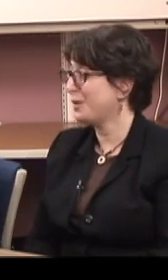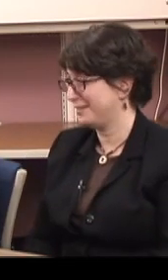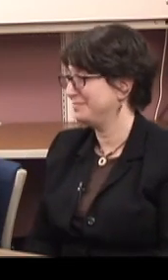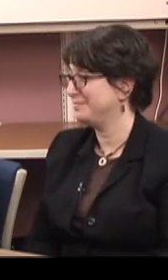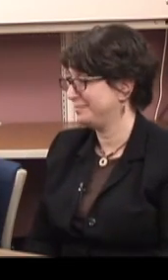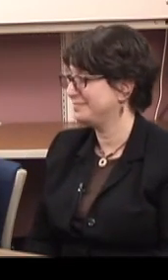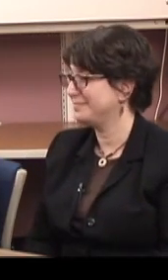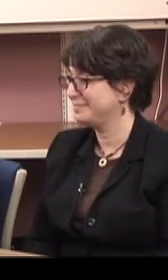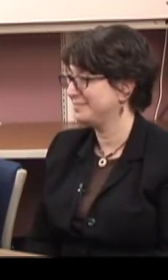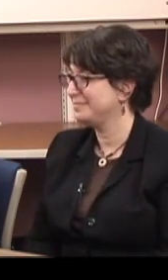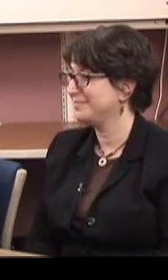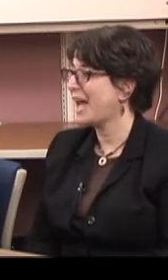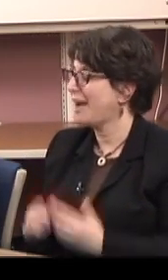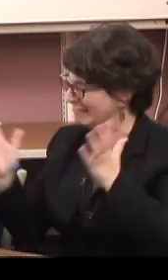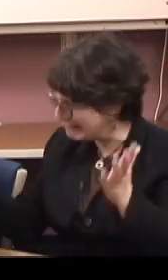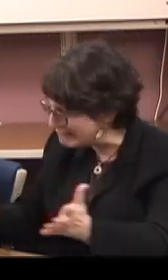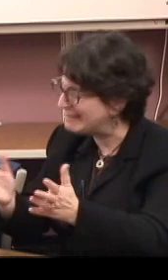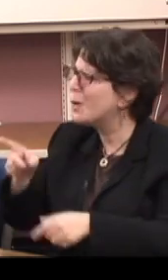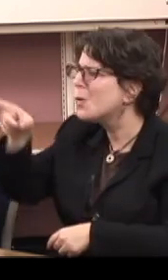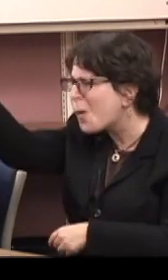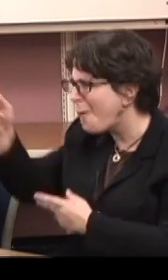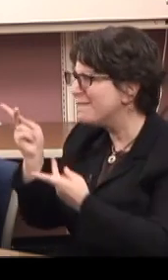Sure. Visit a bakery.